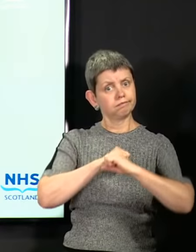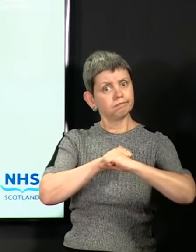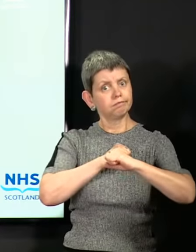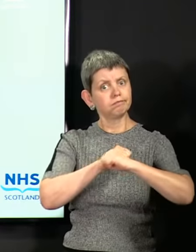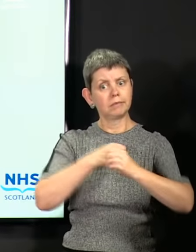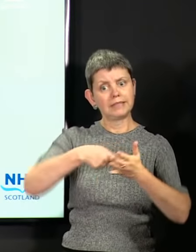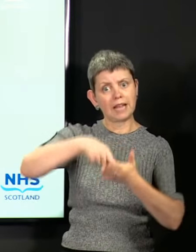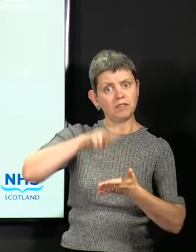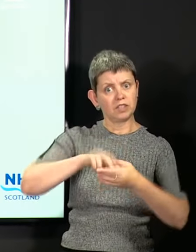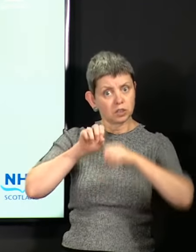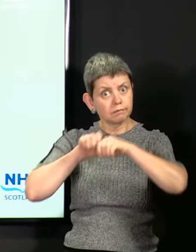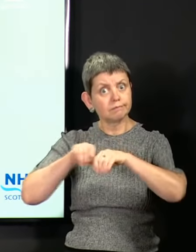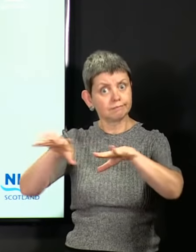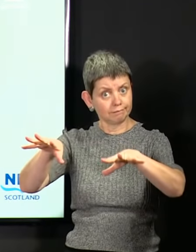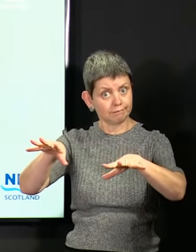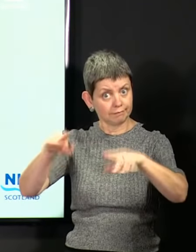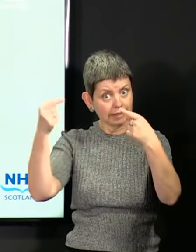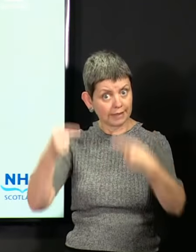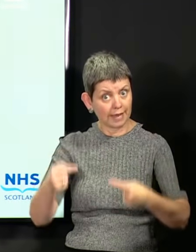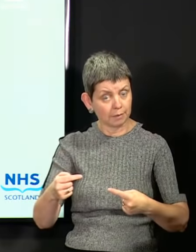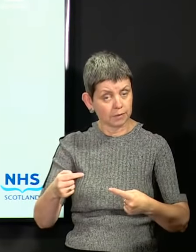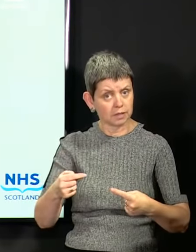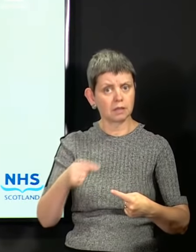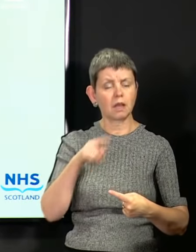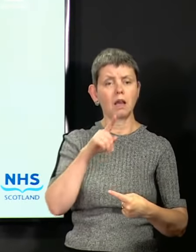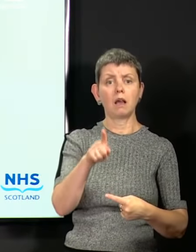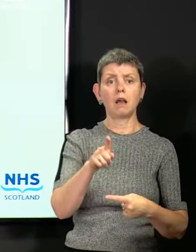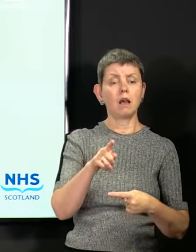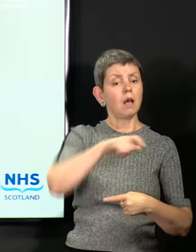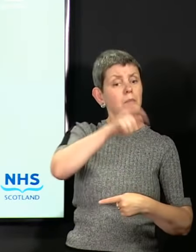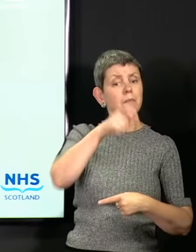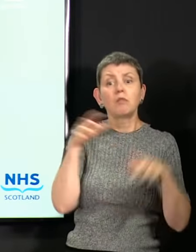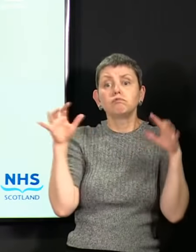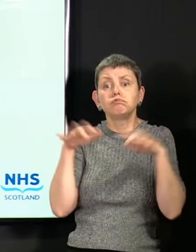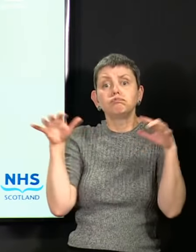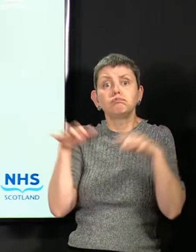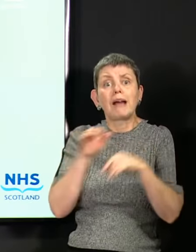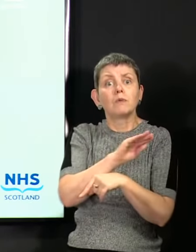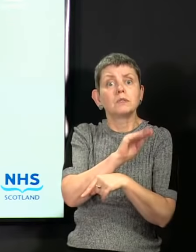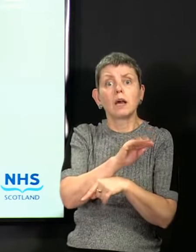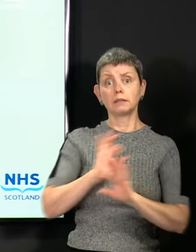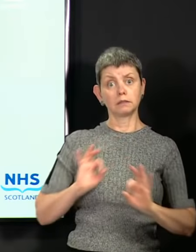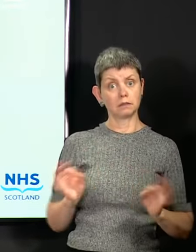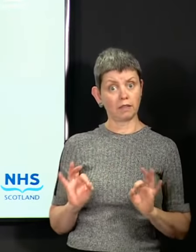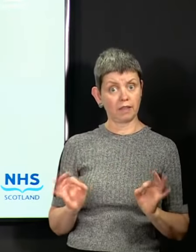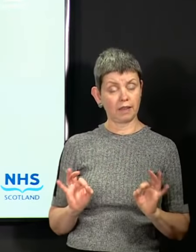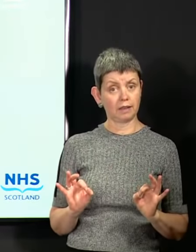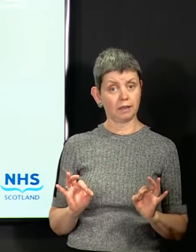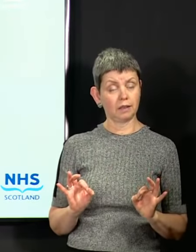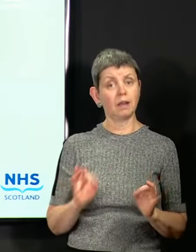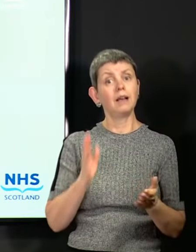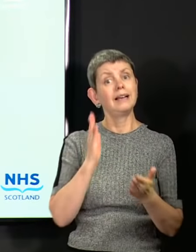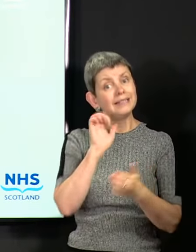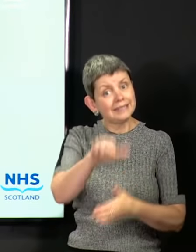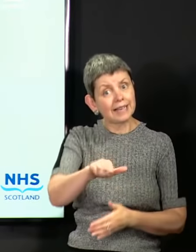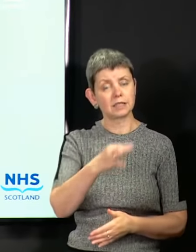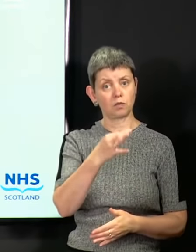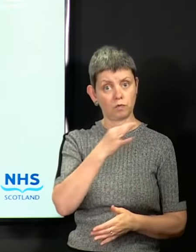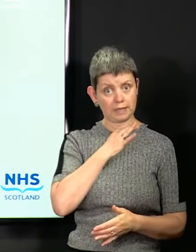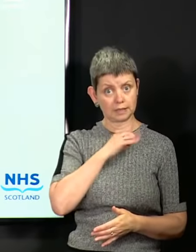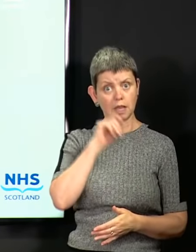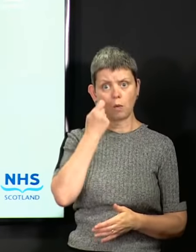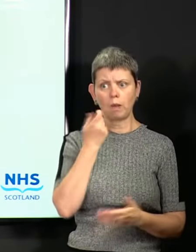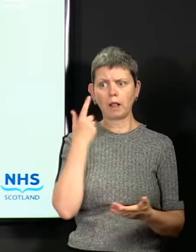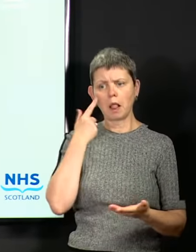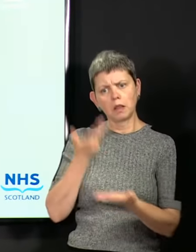danger that you touch on does worry us a little bit. And we'll be in touch with Police Scotland about how to manage that.